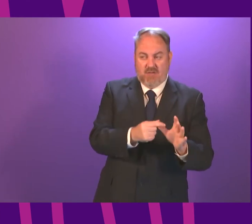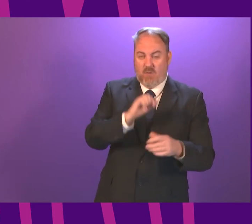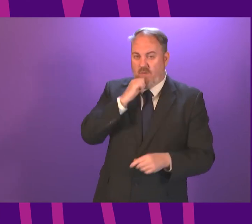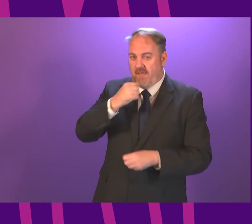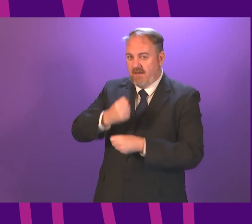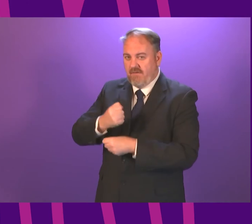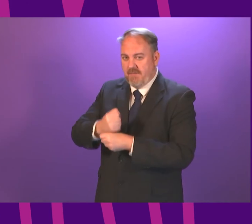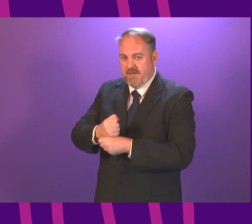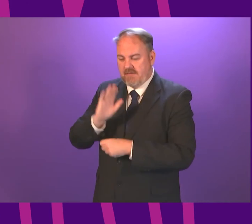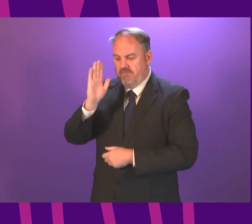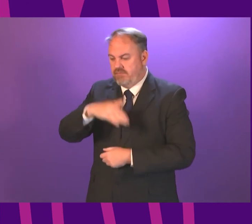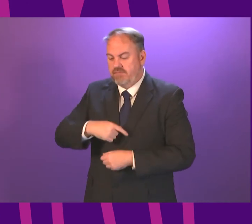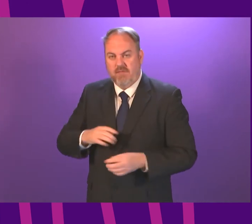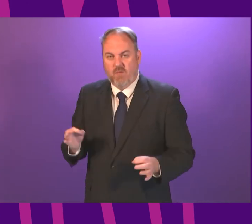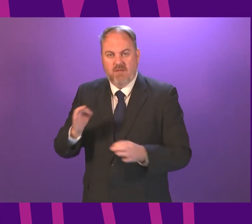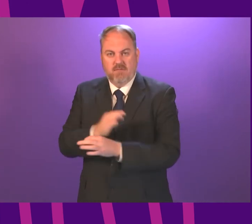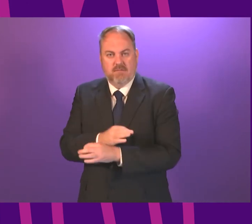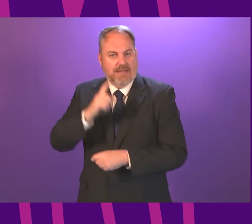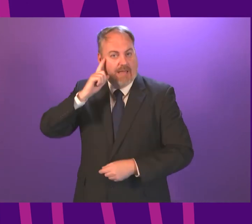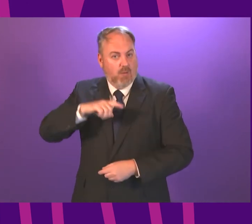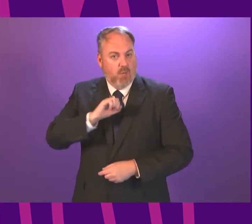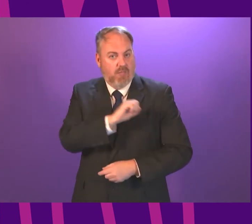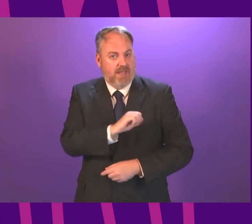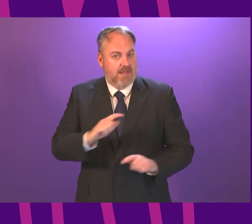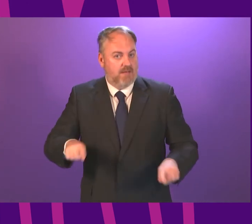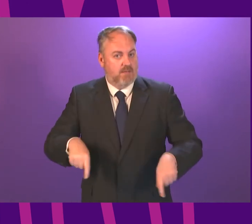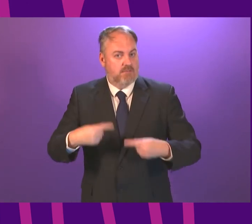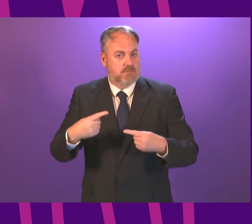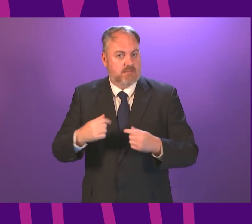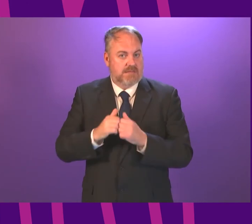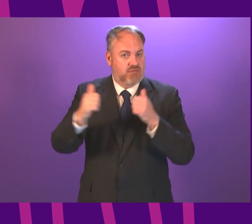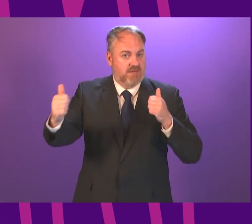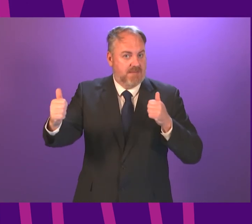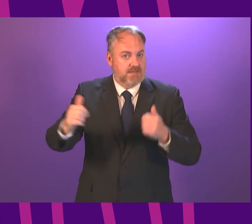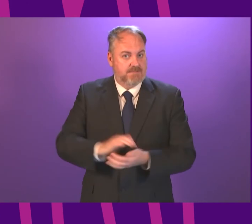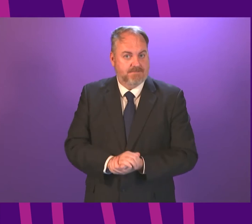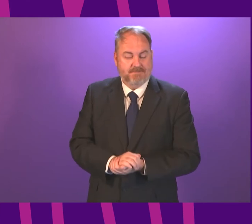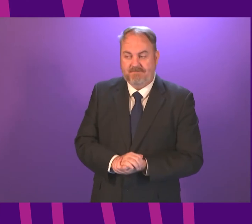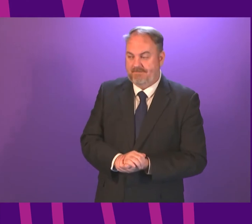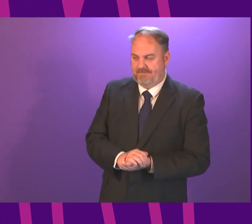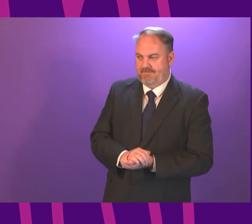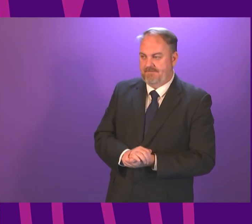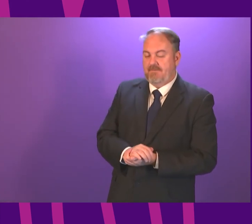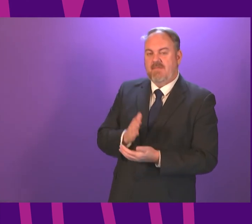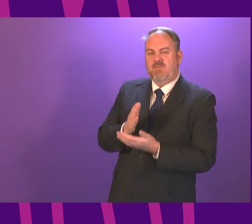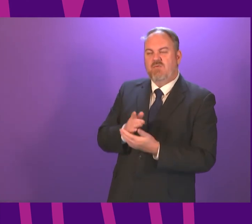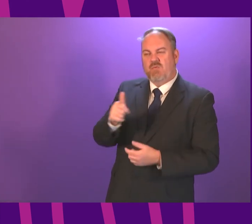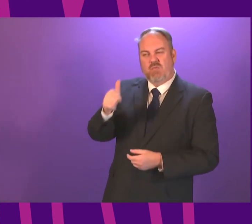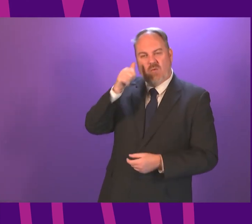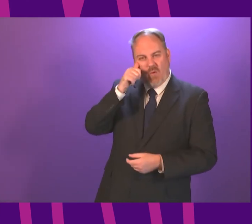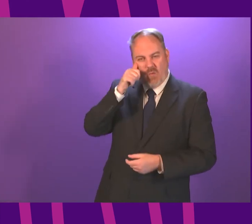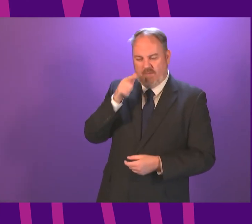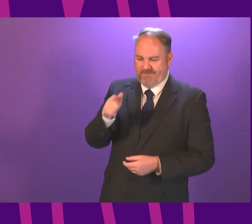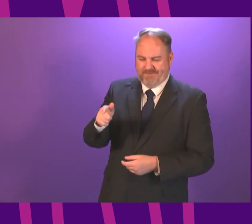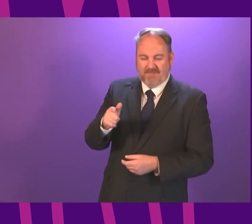if it were to be brought before the Scottish Government reporter? First Minister. I'm sure Megan Gallagher, as a councillor, knows that if I